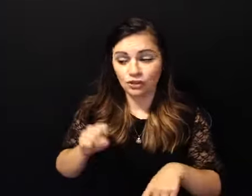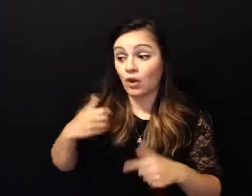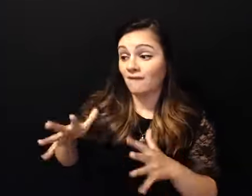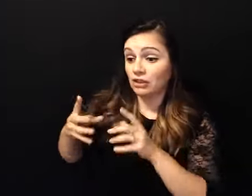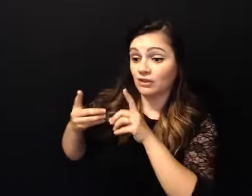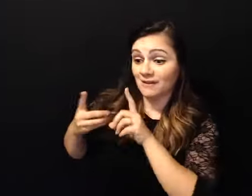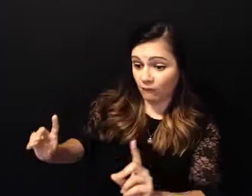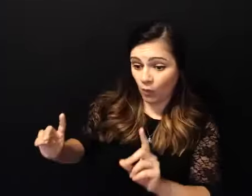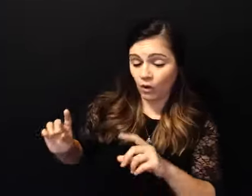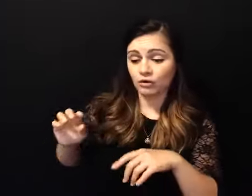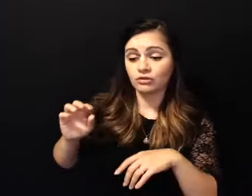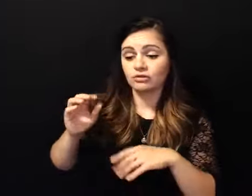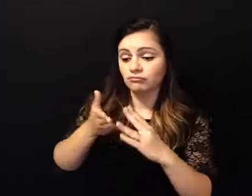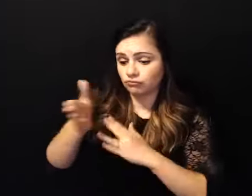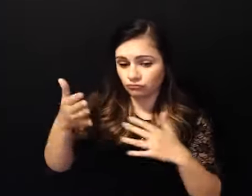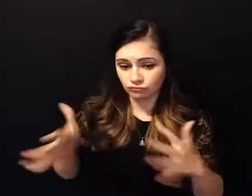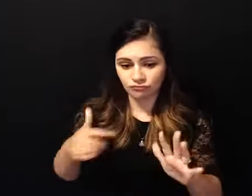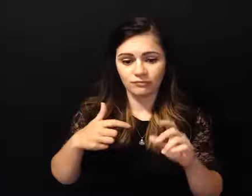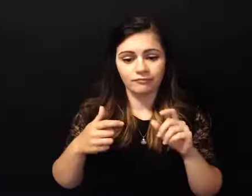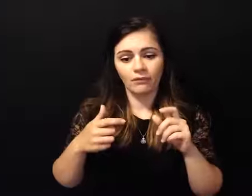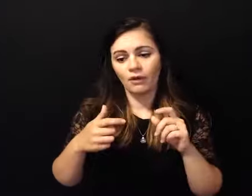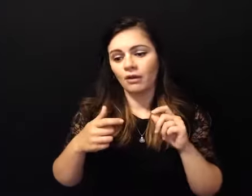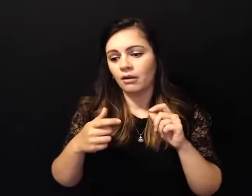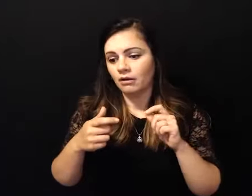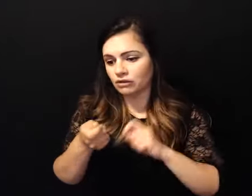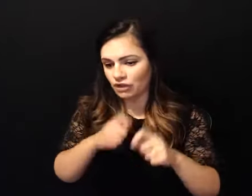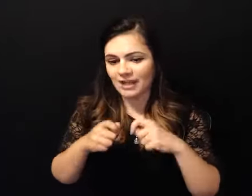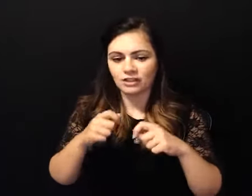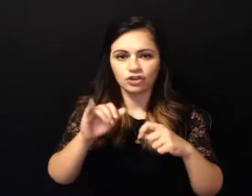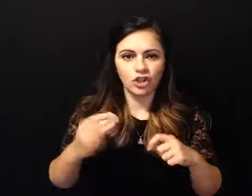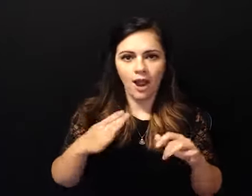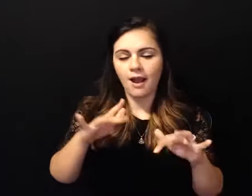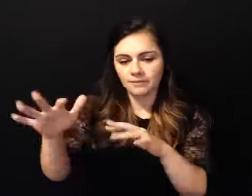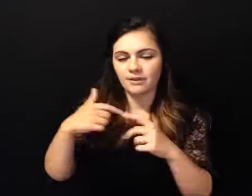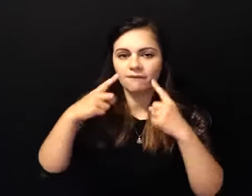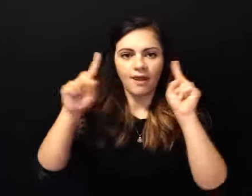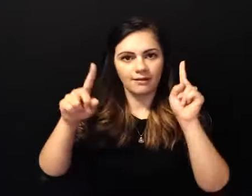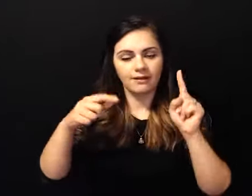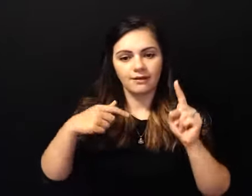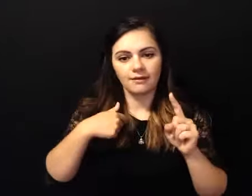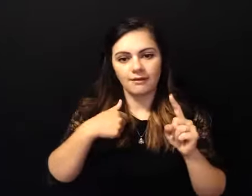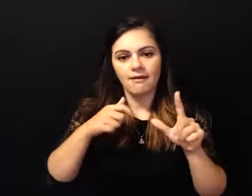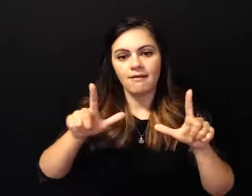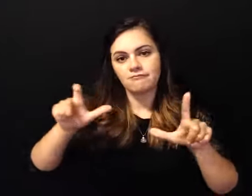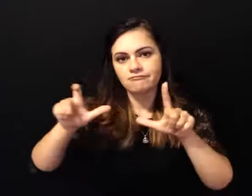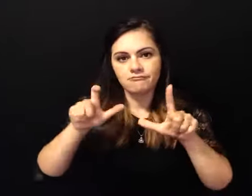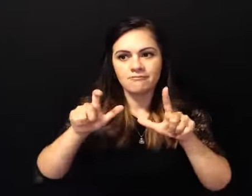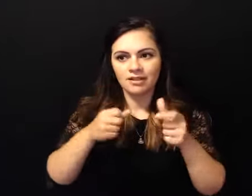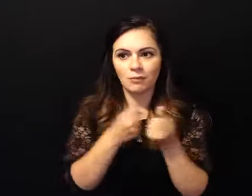um i become self-supporting through a career that i chose doing some photography uh which i absolutely loved